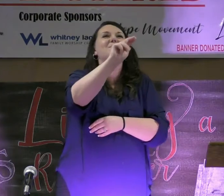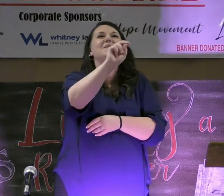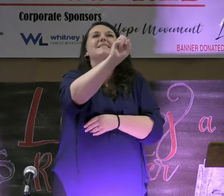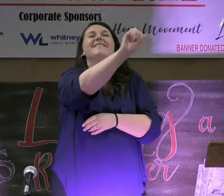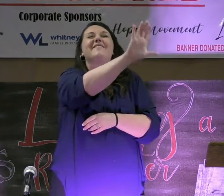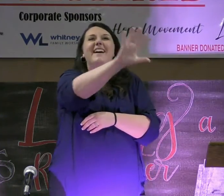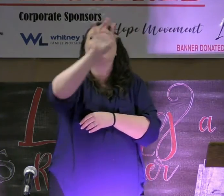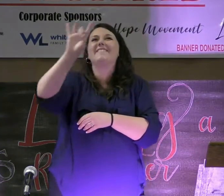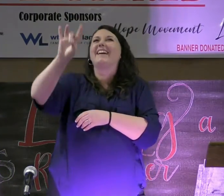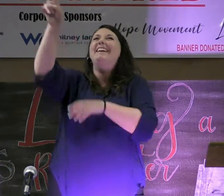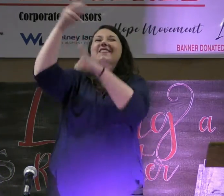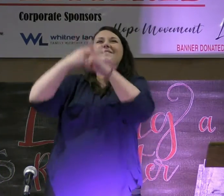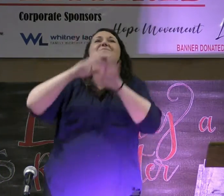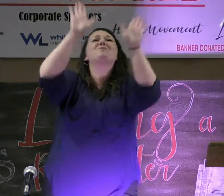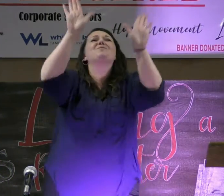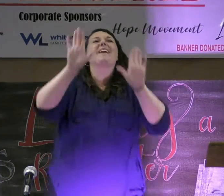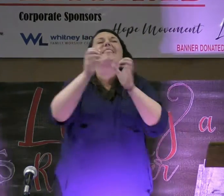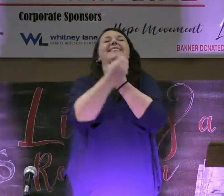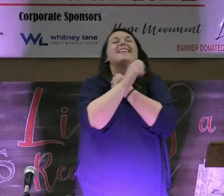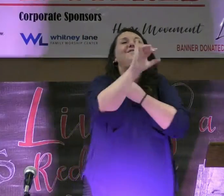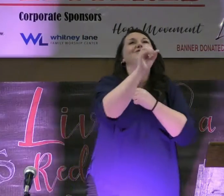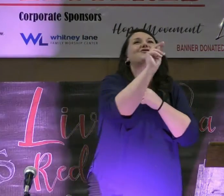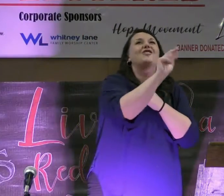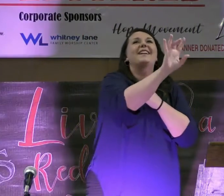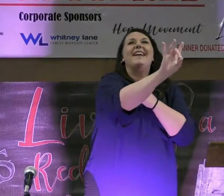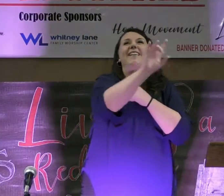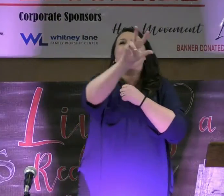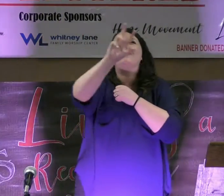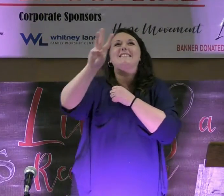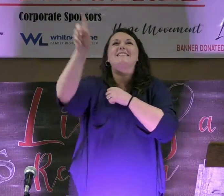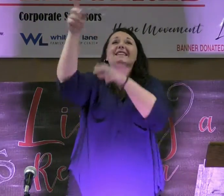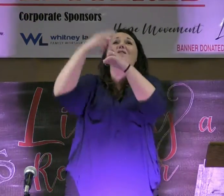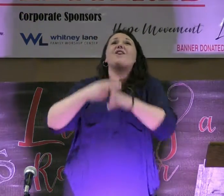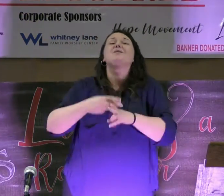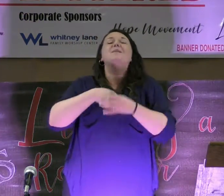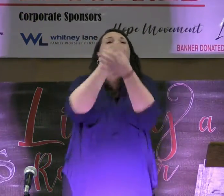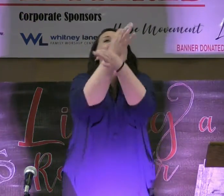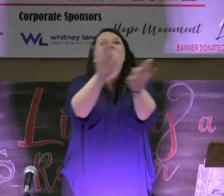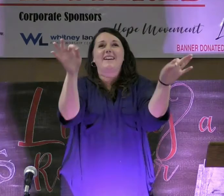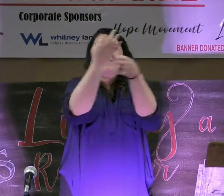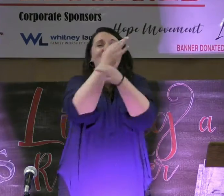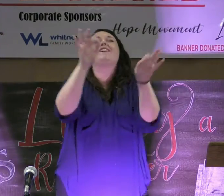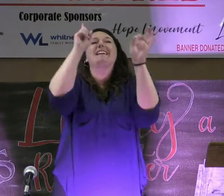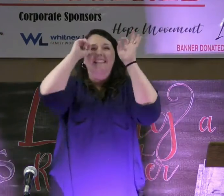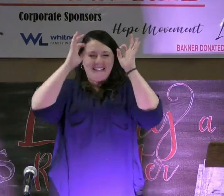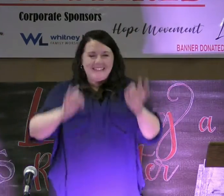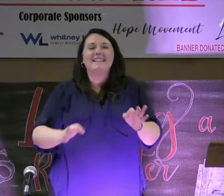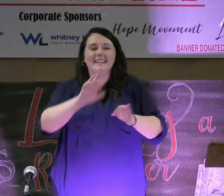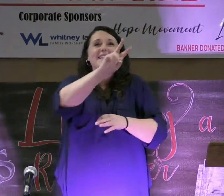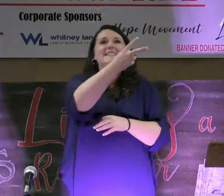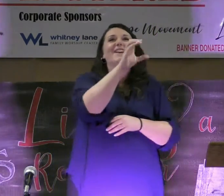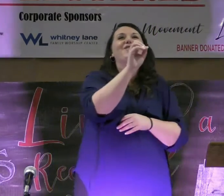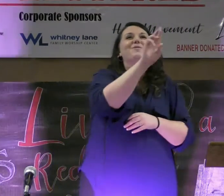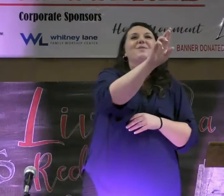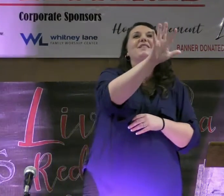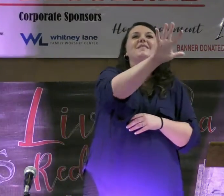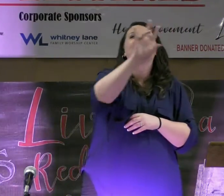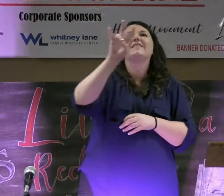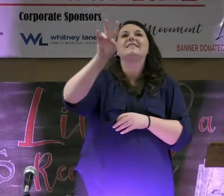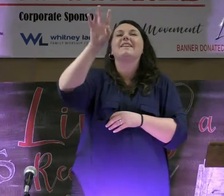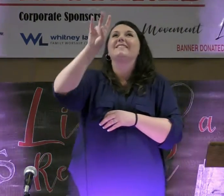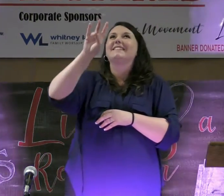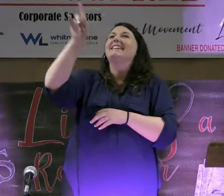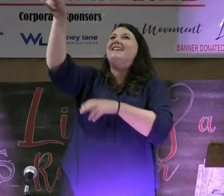8. He calls me greatly loved. John 8, 36. He calls me free. Free indeed. 2 Corinthians 5,